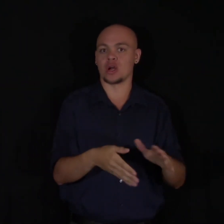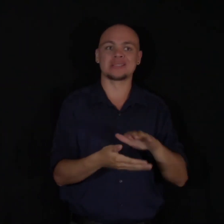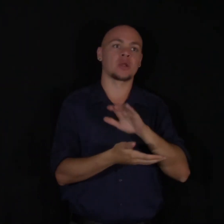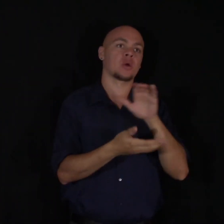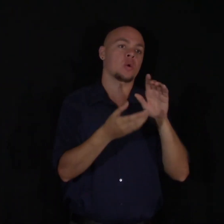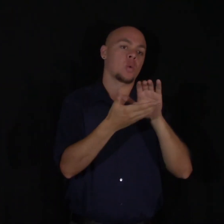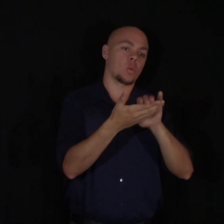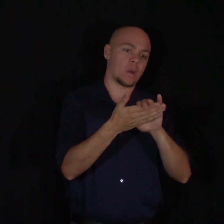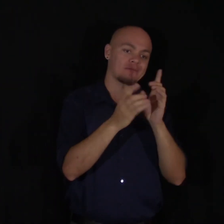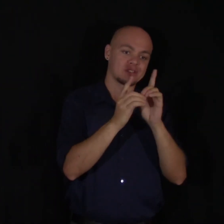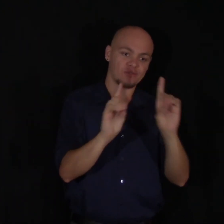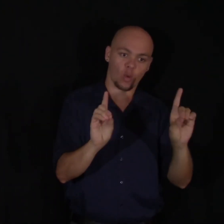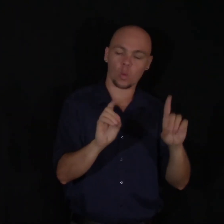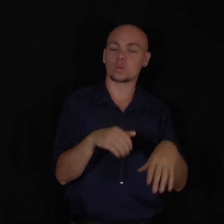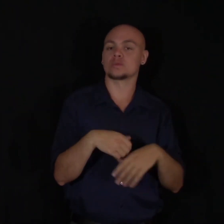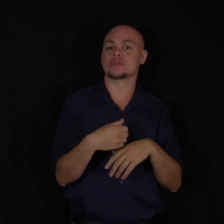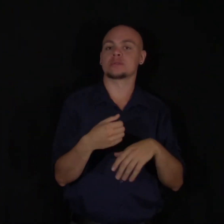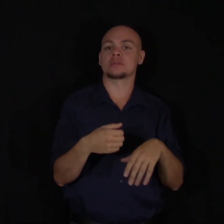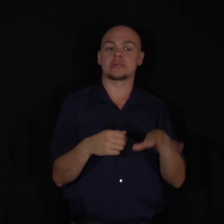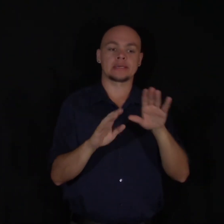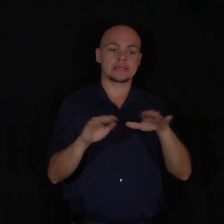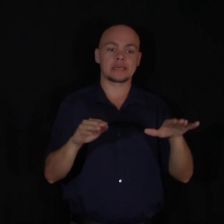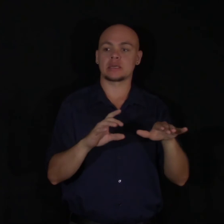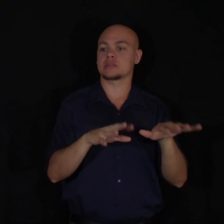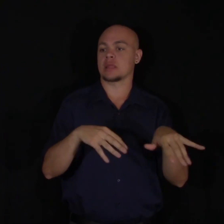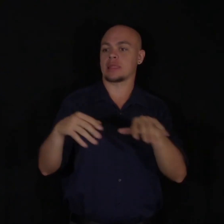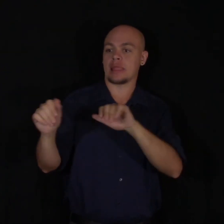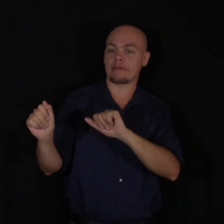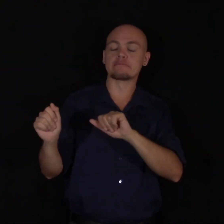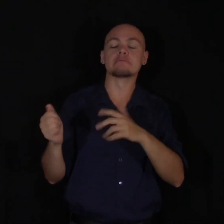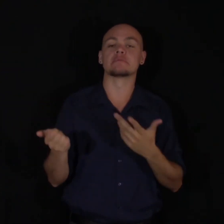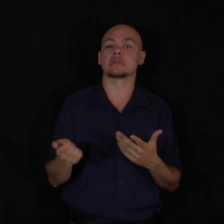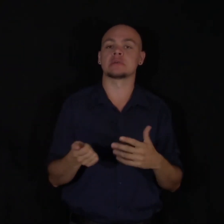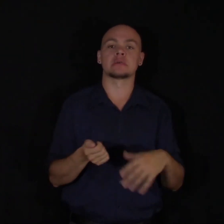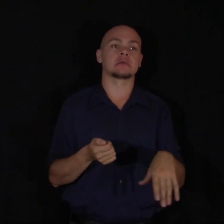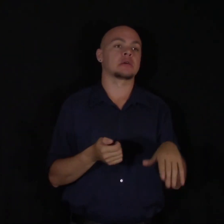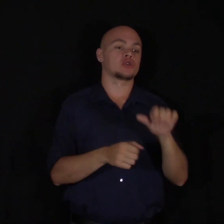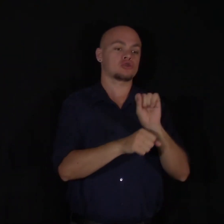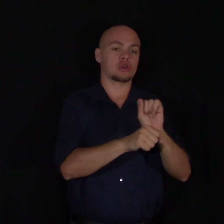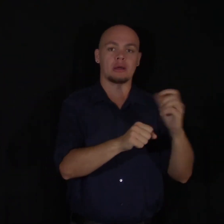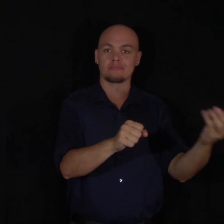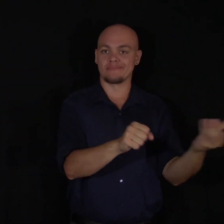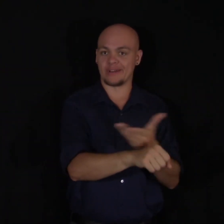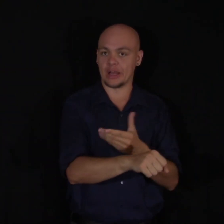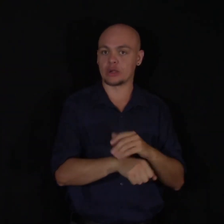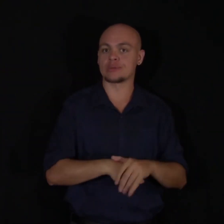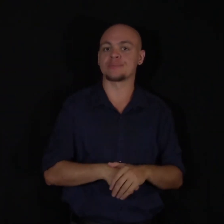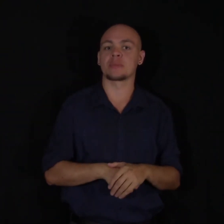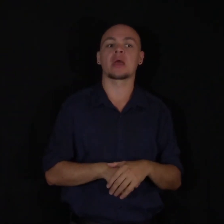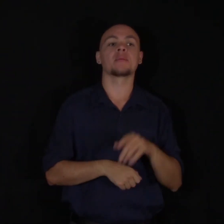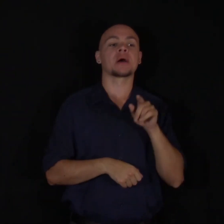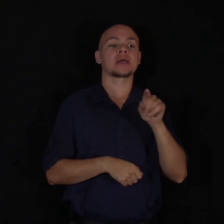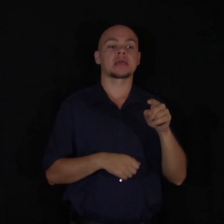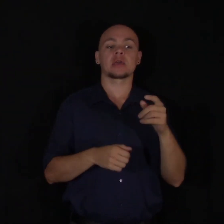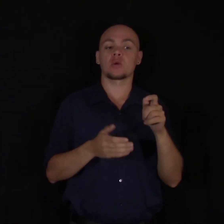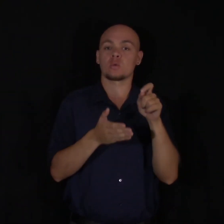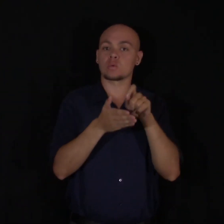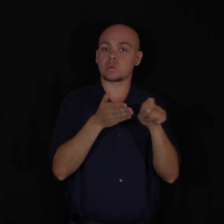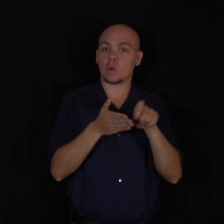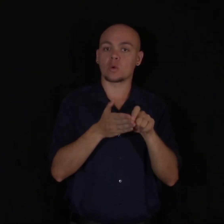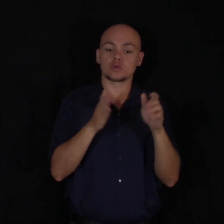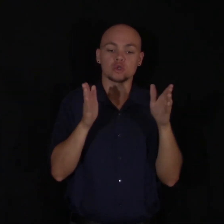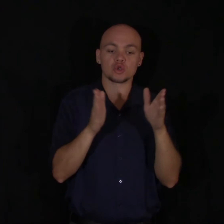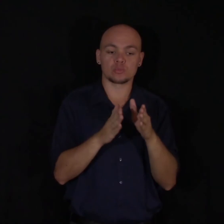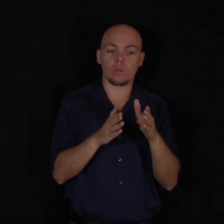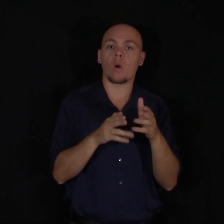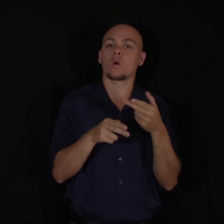money. But he set a goal. To write small thank you notes every day to someone. And this was his meaning. His meaning was he